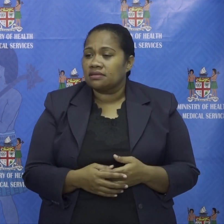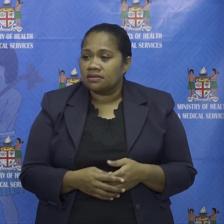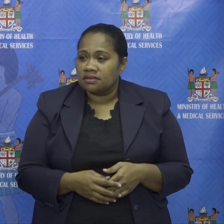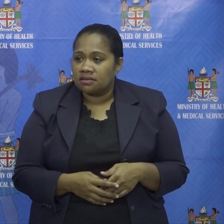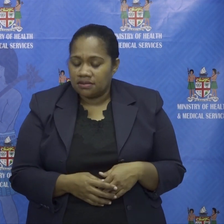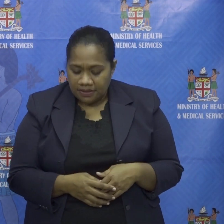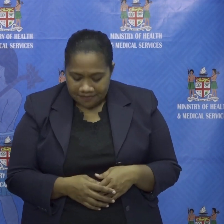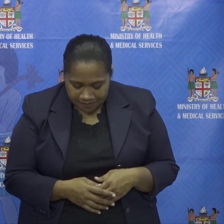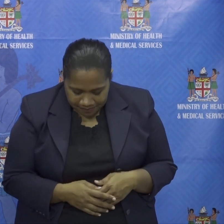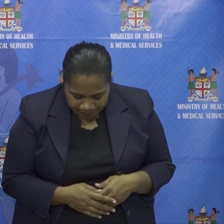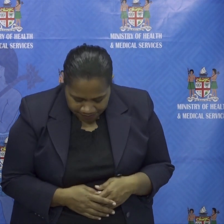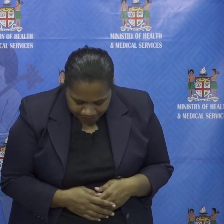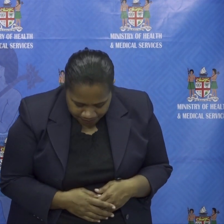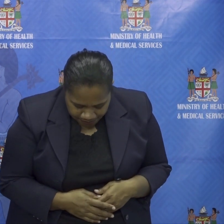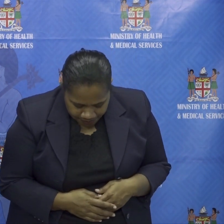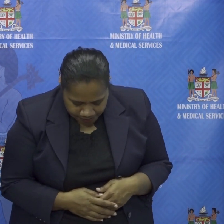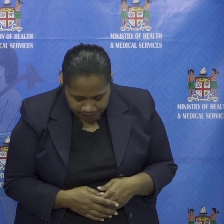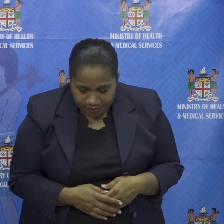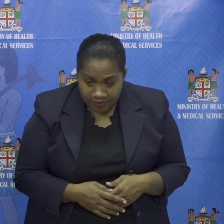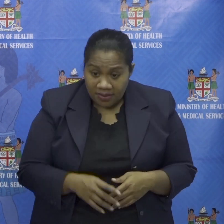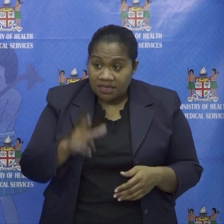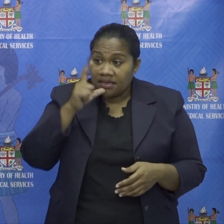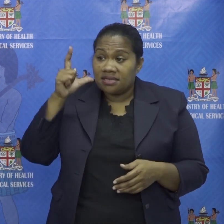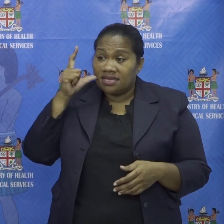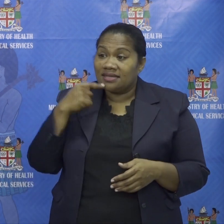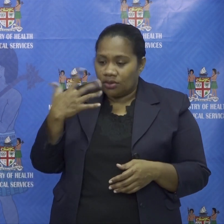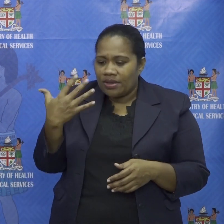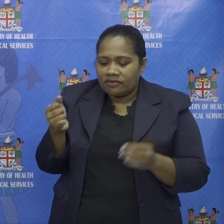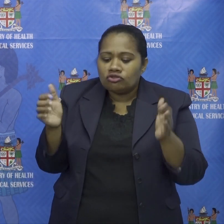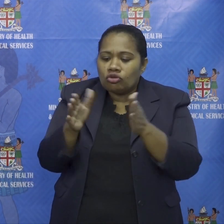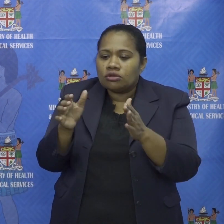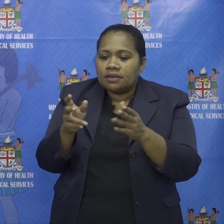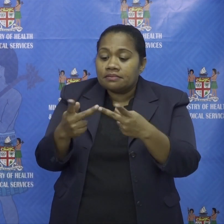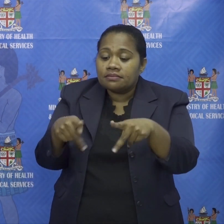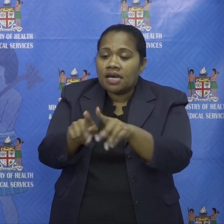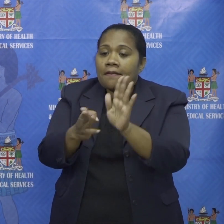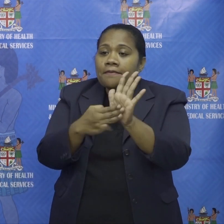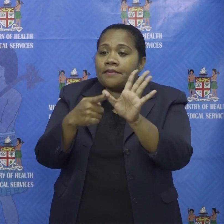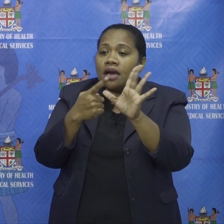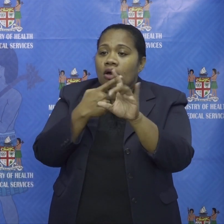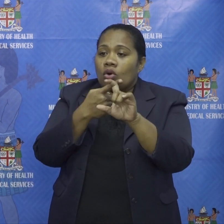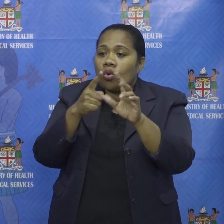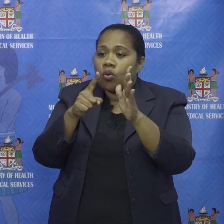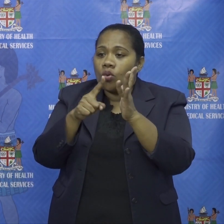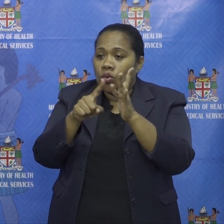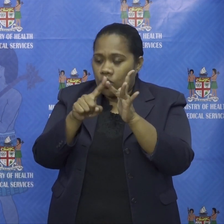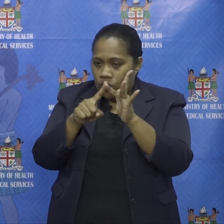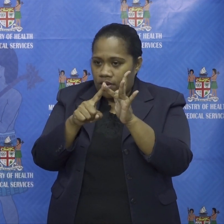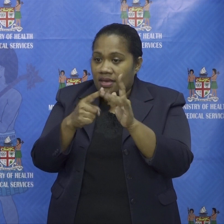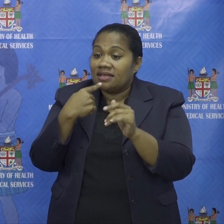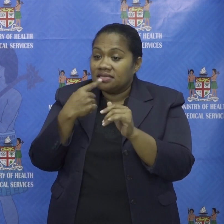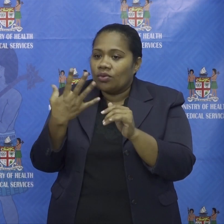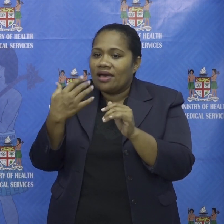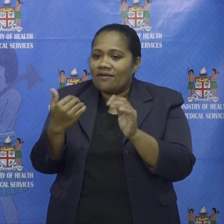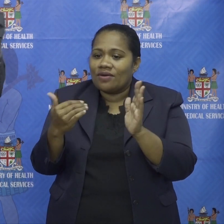instead i mentioned that we had a small place in mccoy then i mentioned that we got a zone that is about that